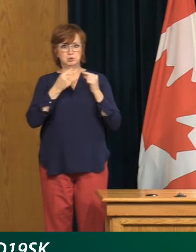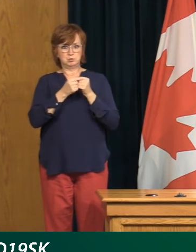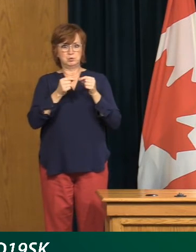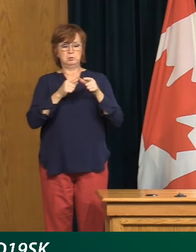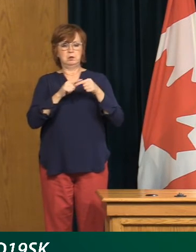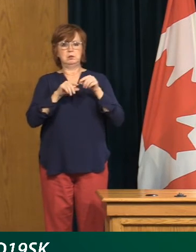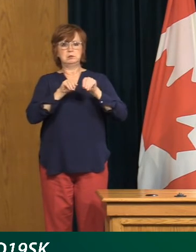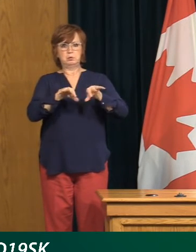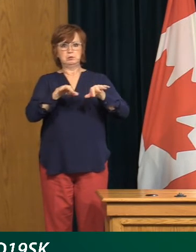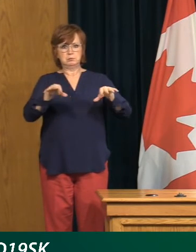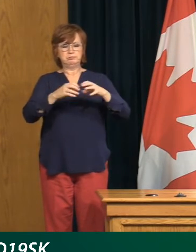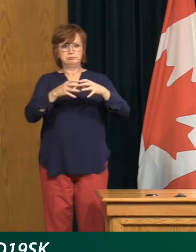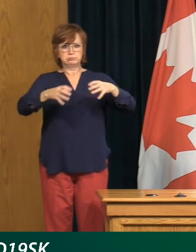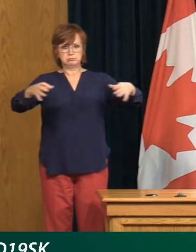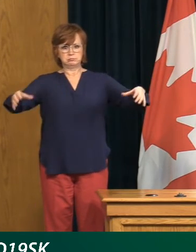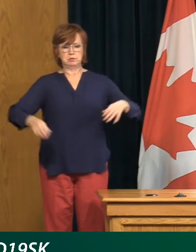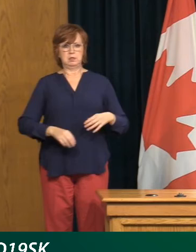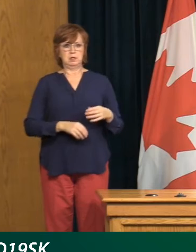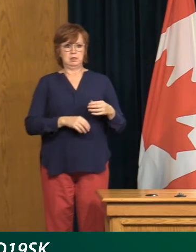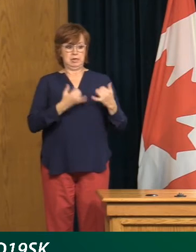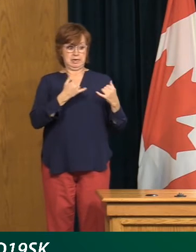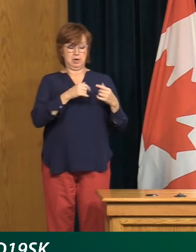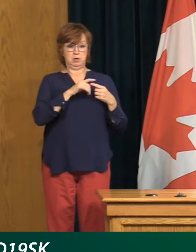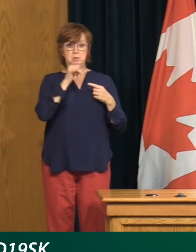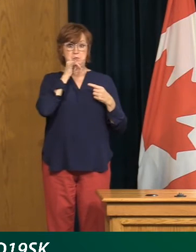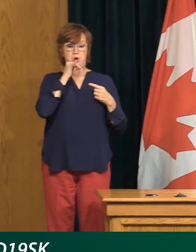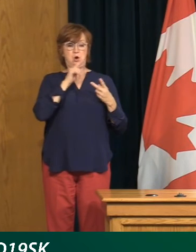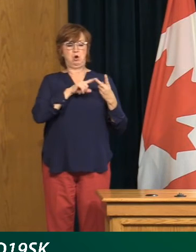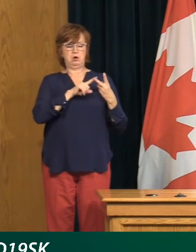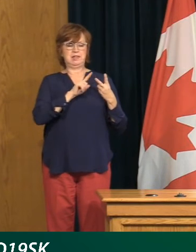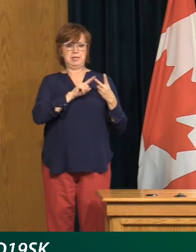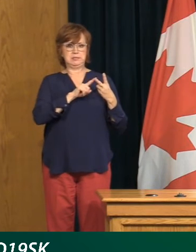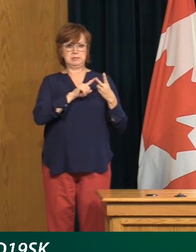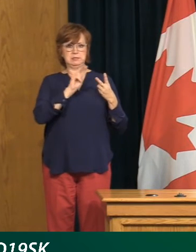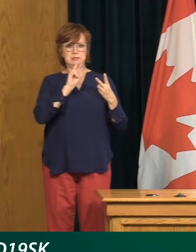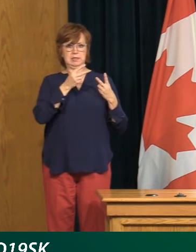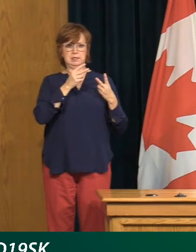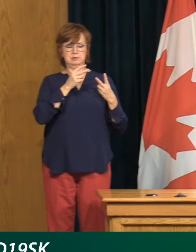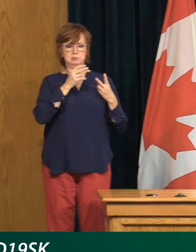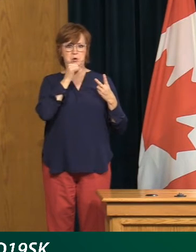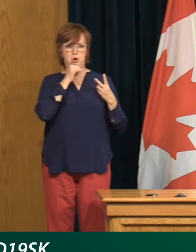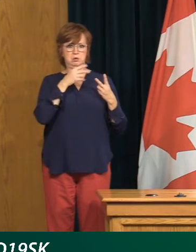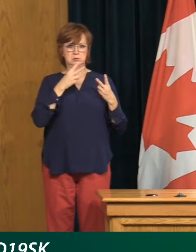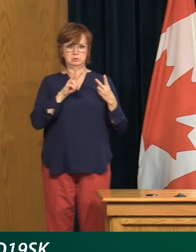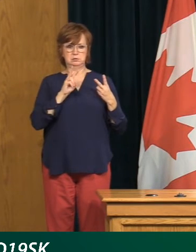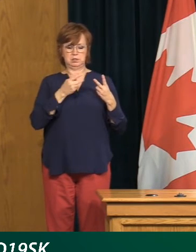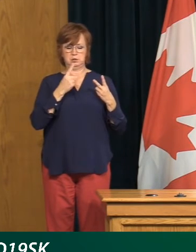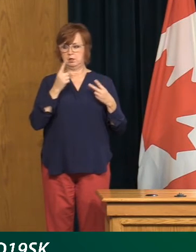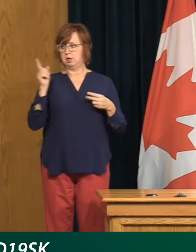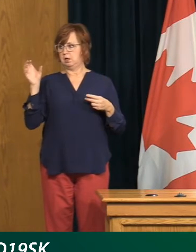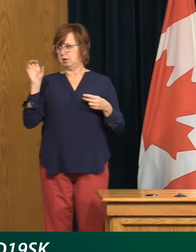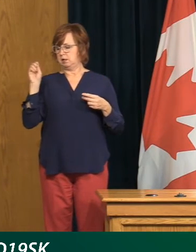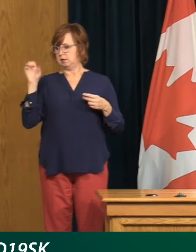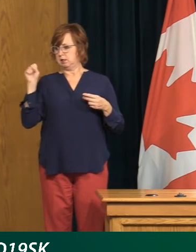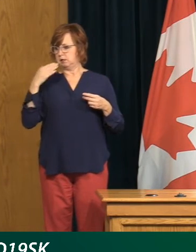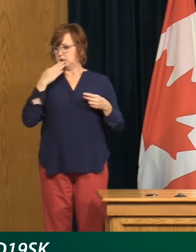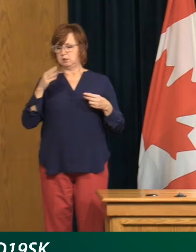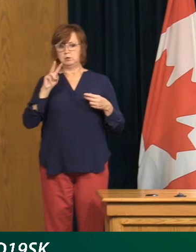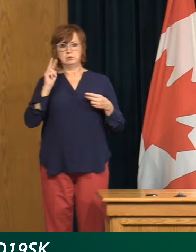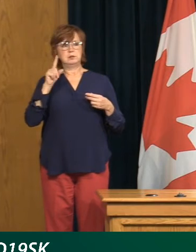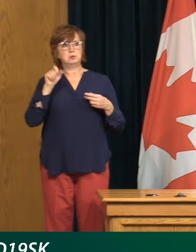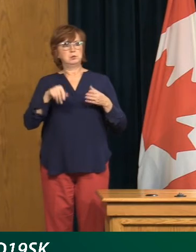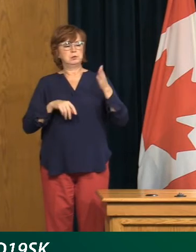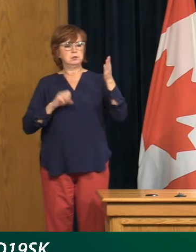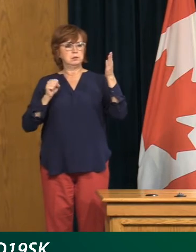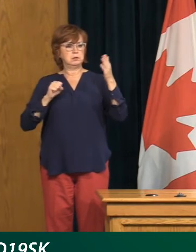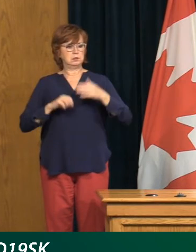are from the second venue. Follow-up, Zach? Yes, thank you. I'm aware that many of these bars and